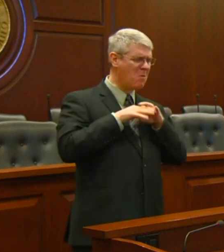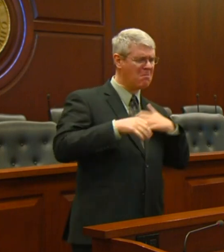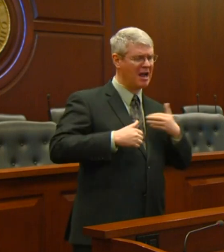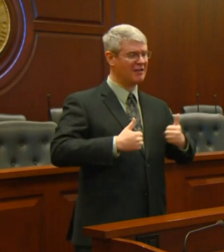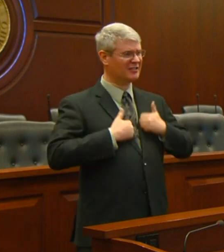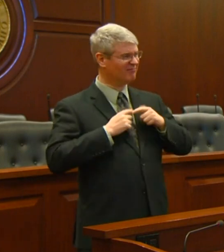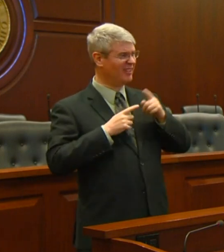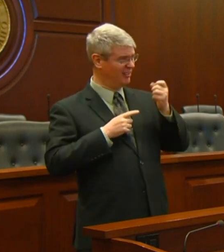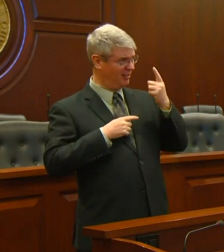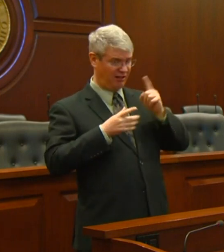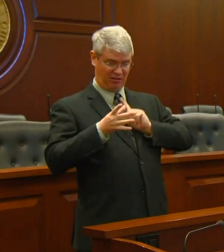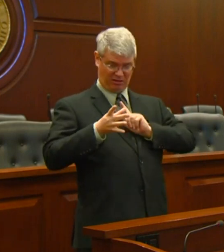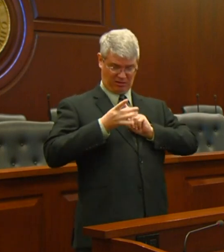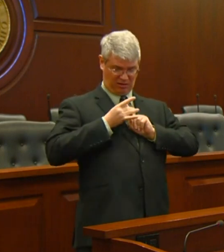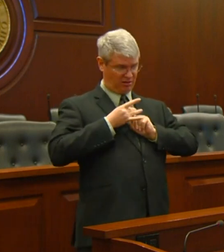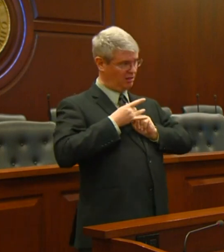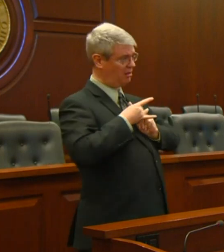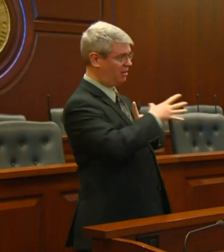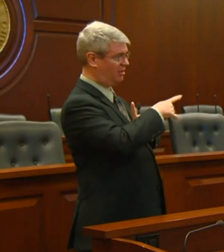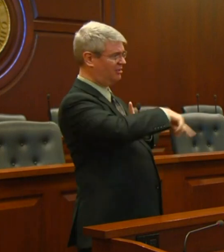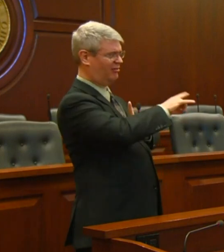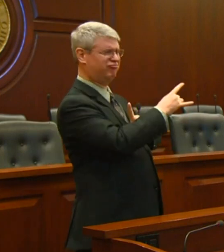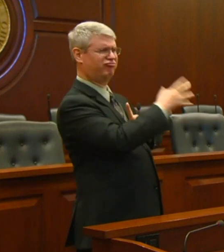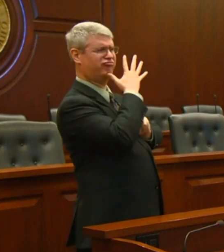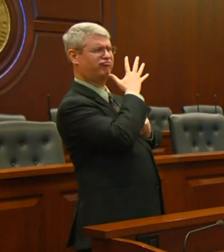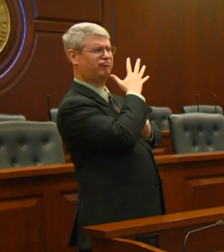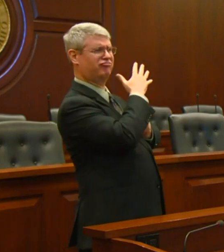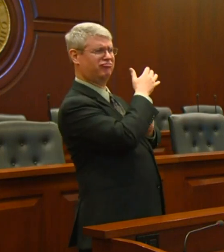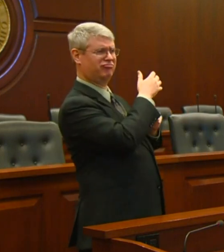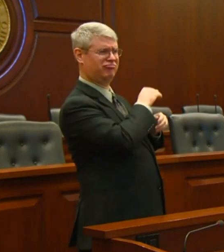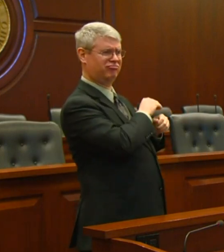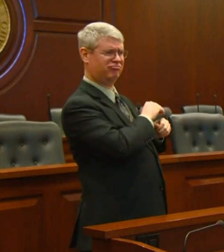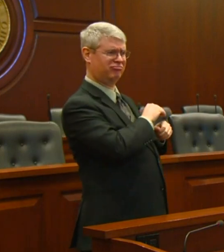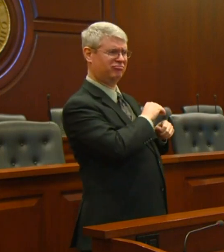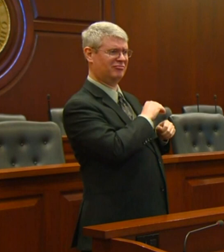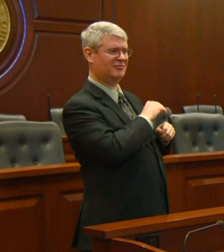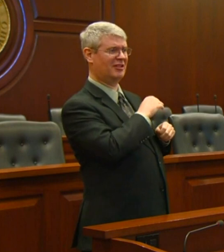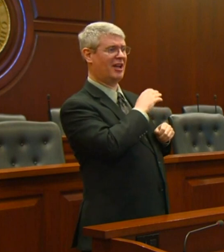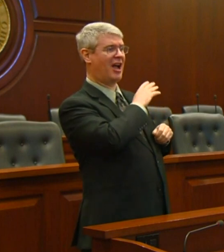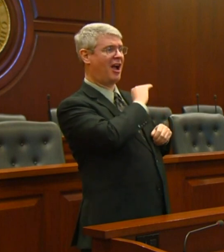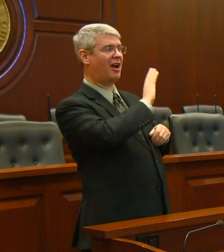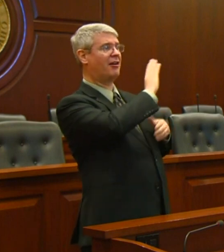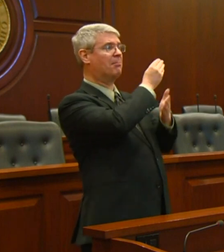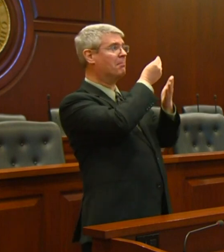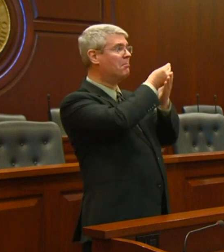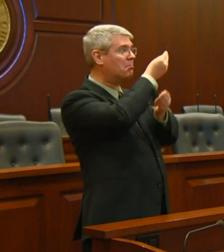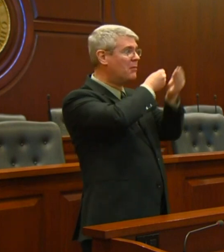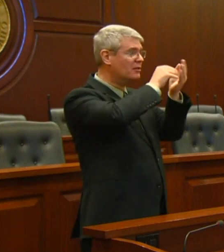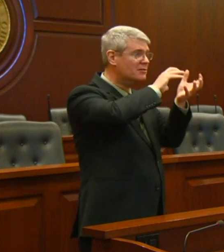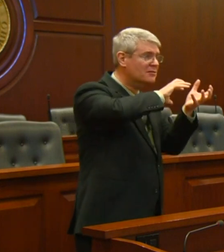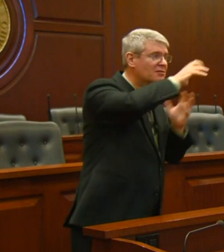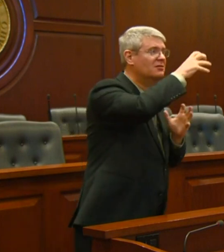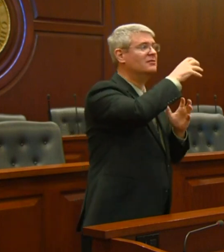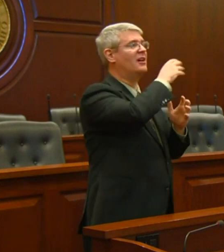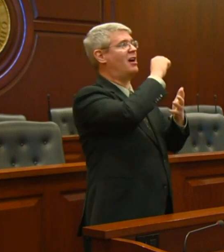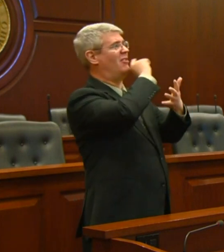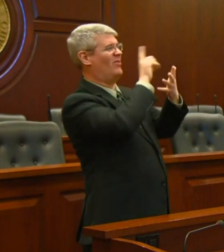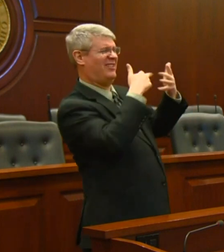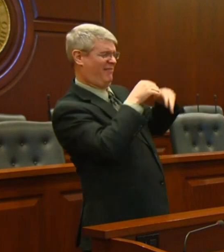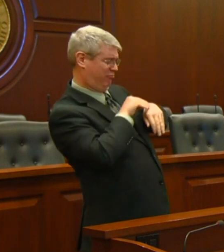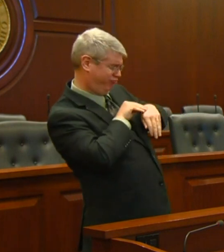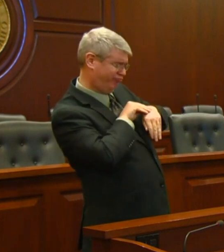Although the state budget will take a hit from the disruption in our economy in recent weeks, I want to assure